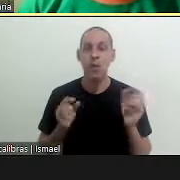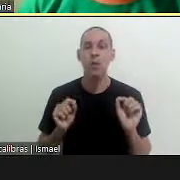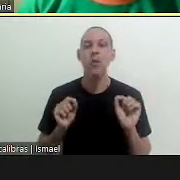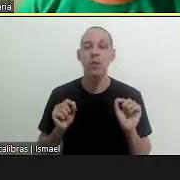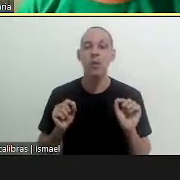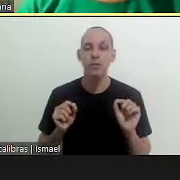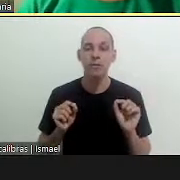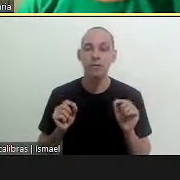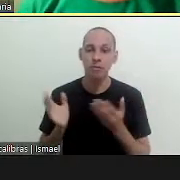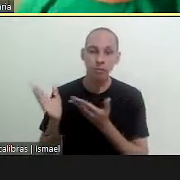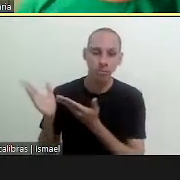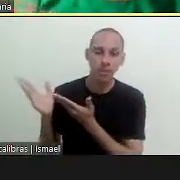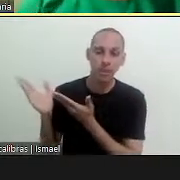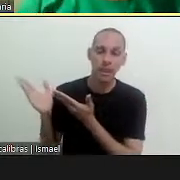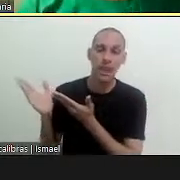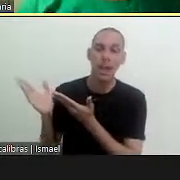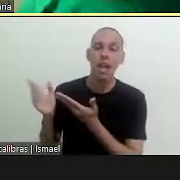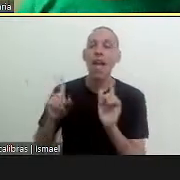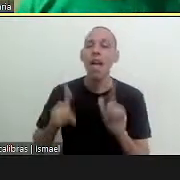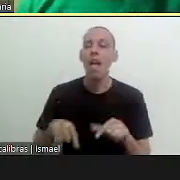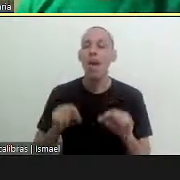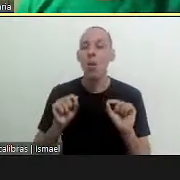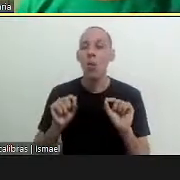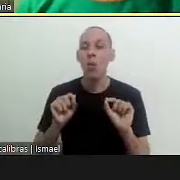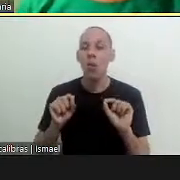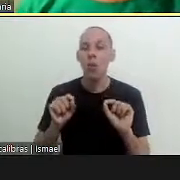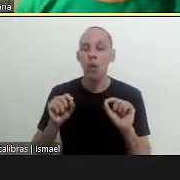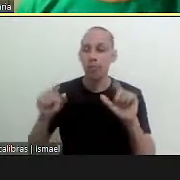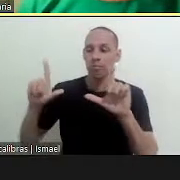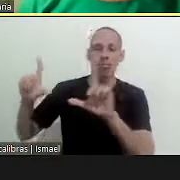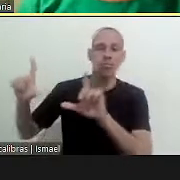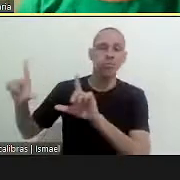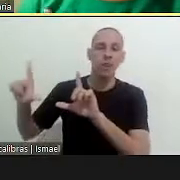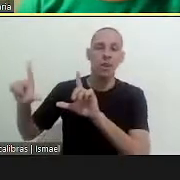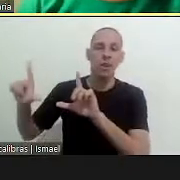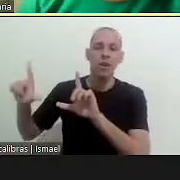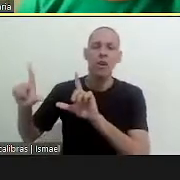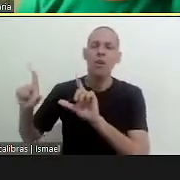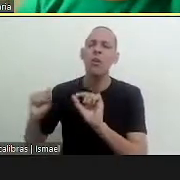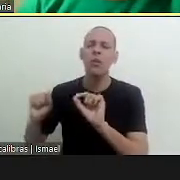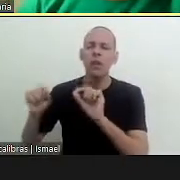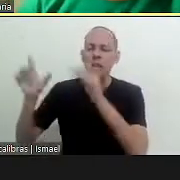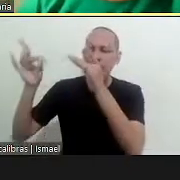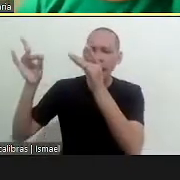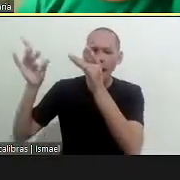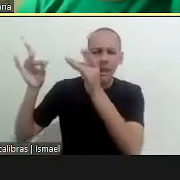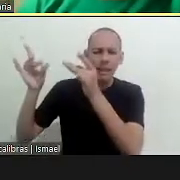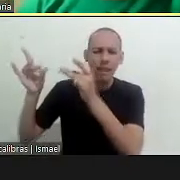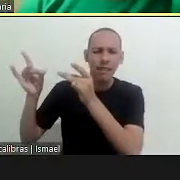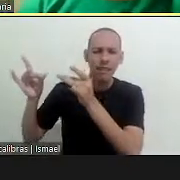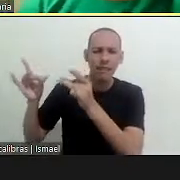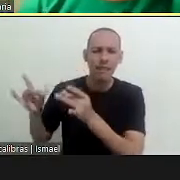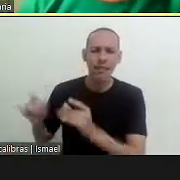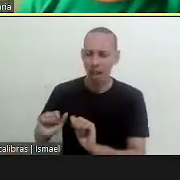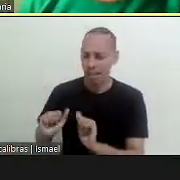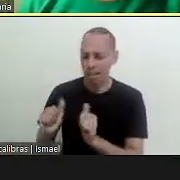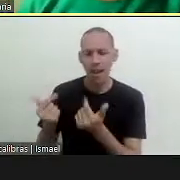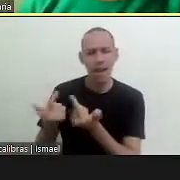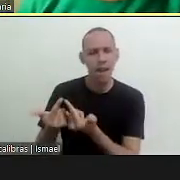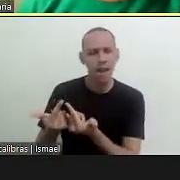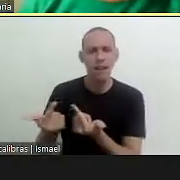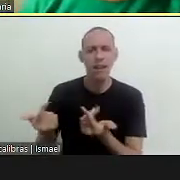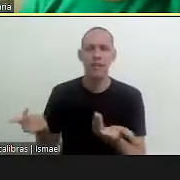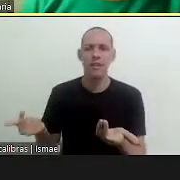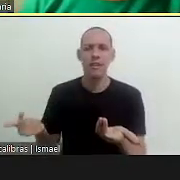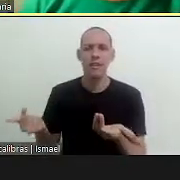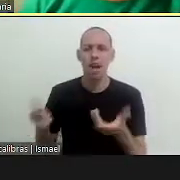here i have a table with all the details of all of these assemblies